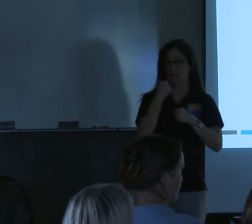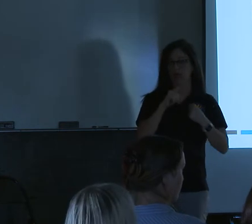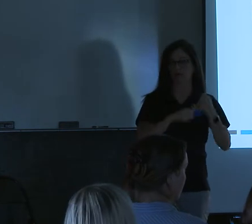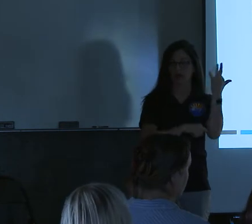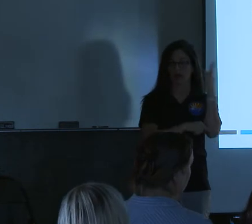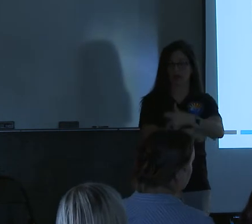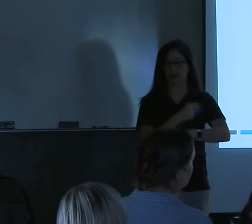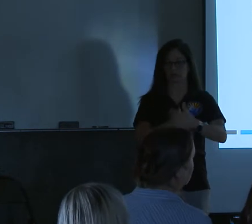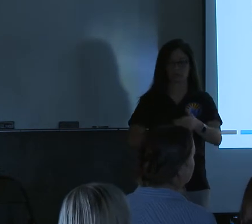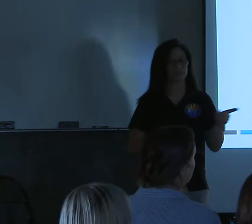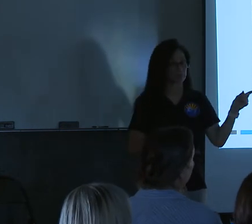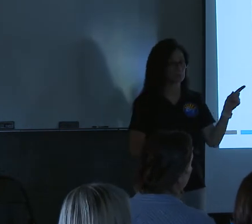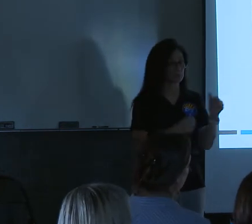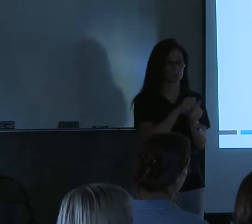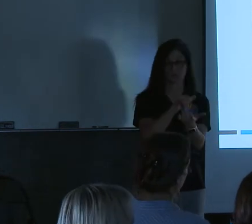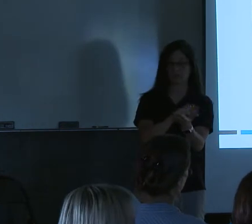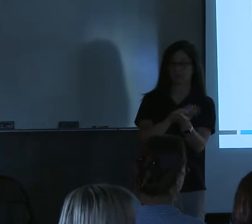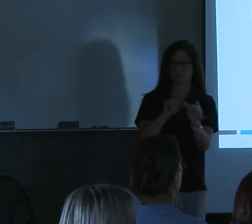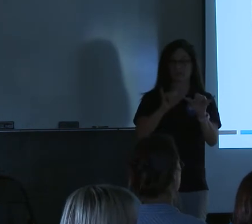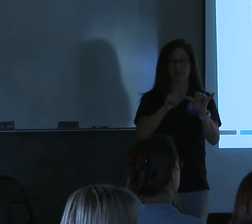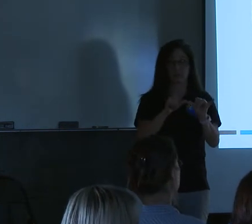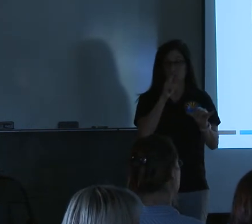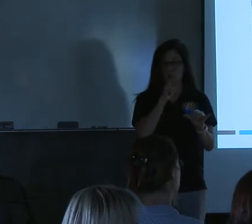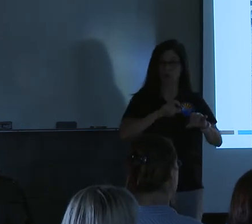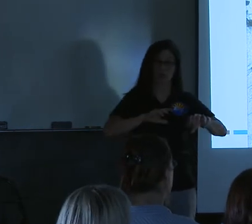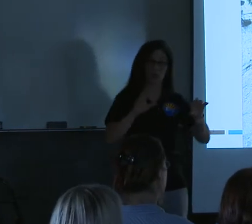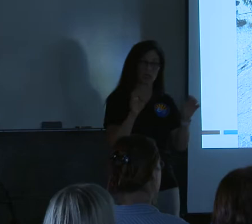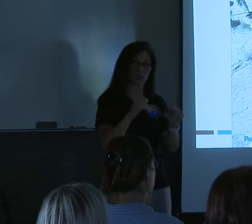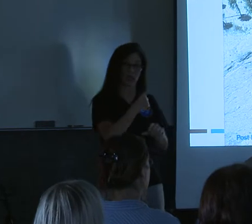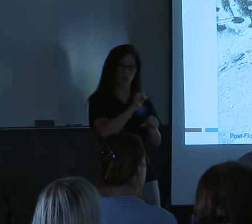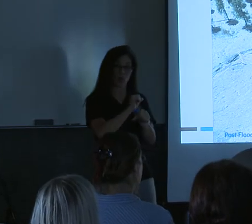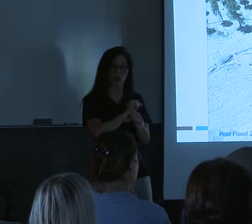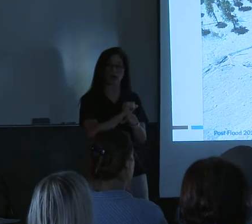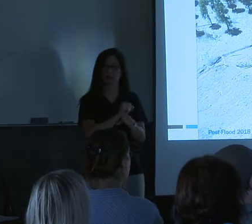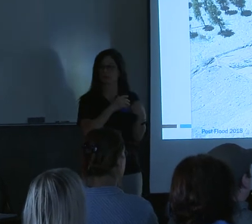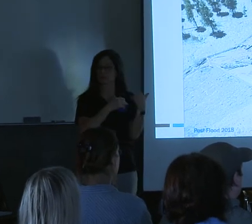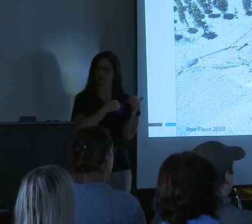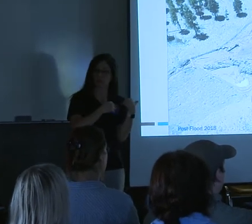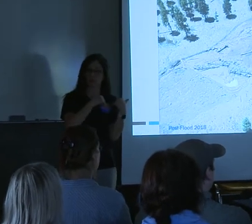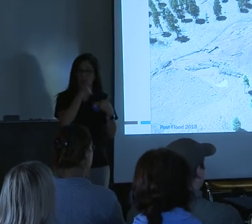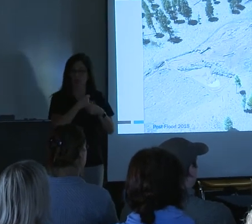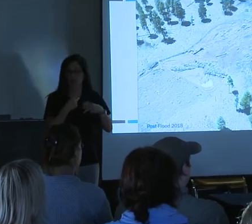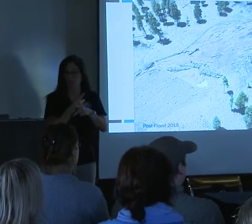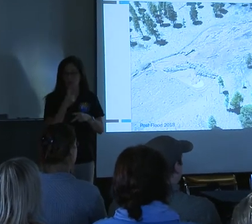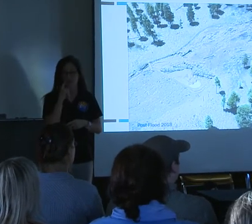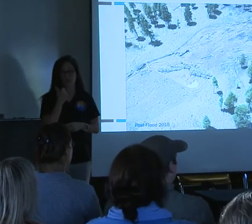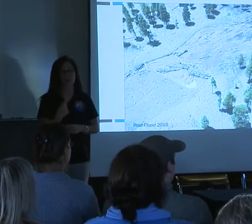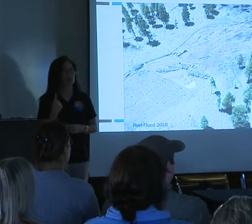that end, to that end, the engineers that did this work were tasked with not making it worse for anybody.